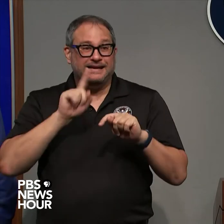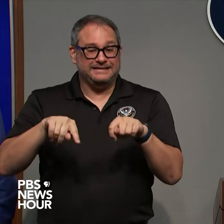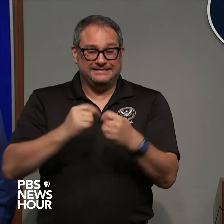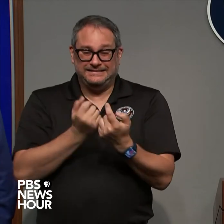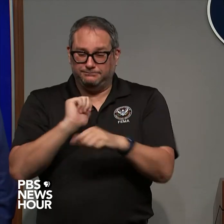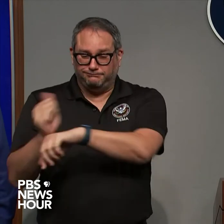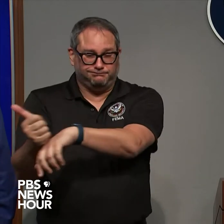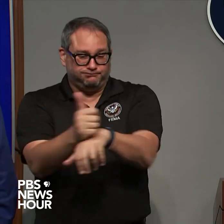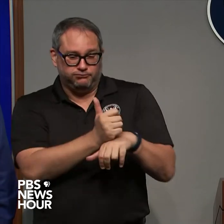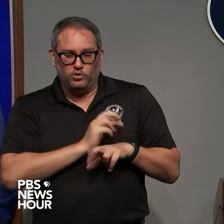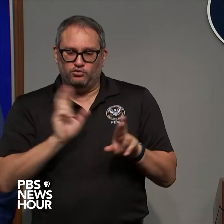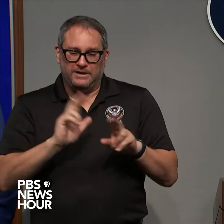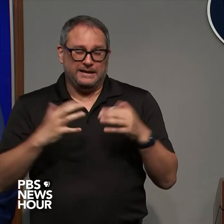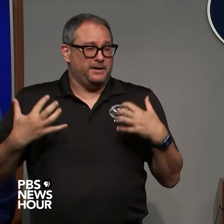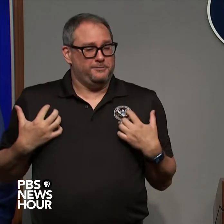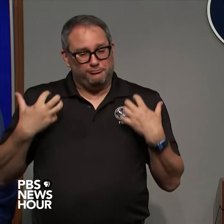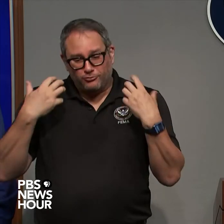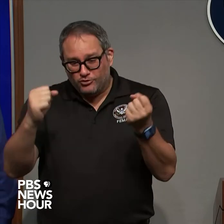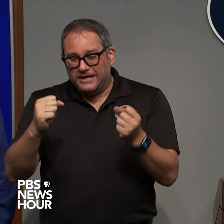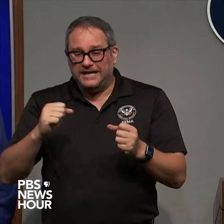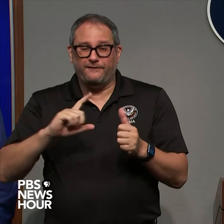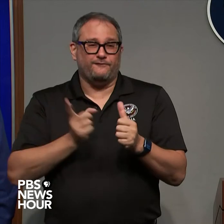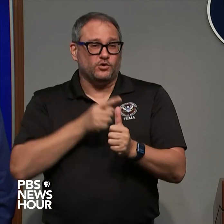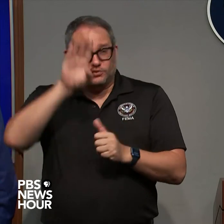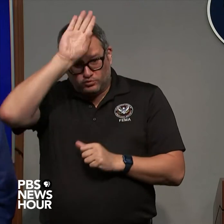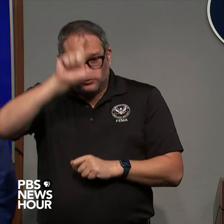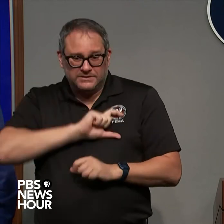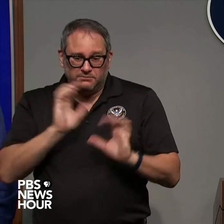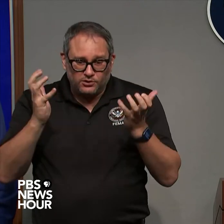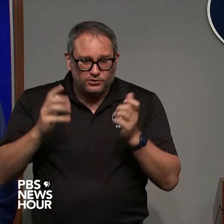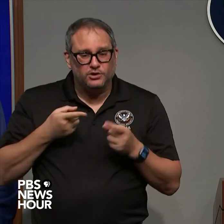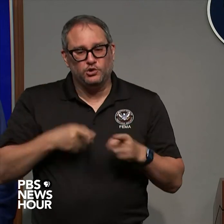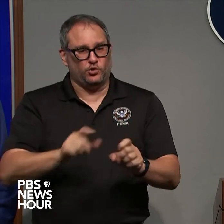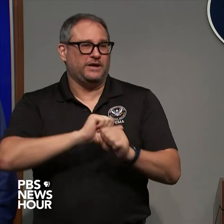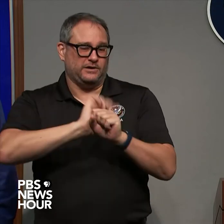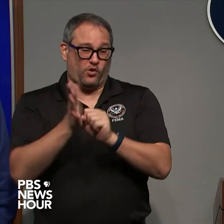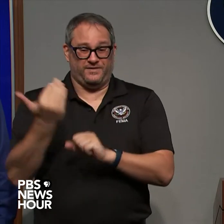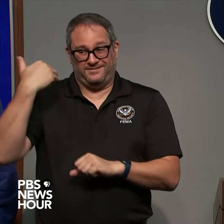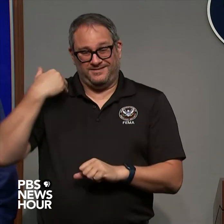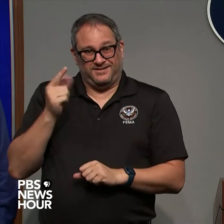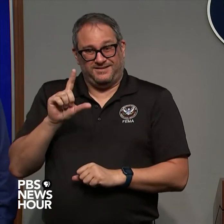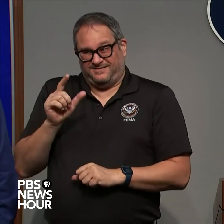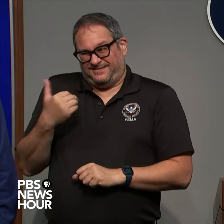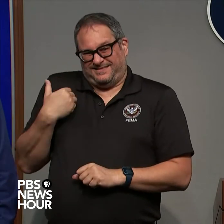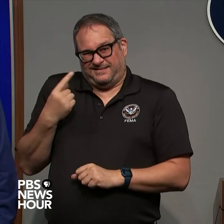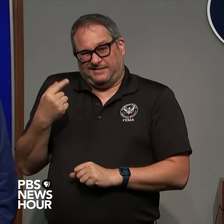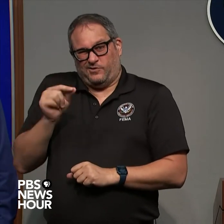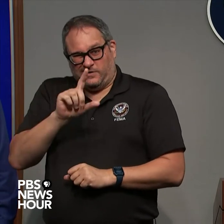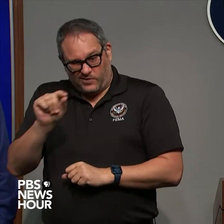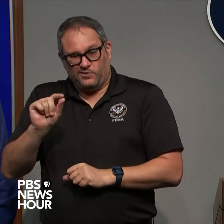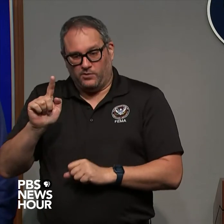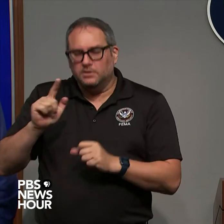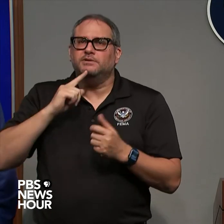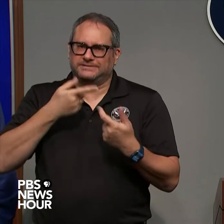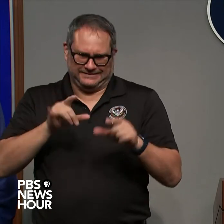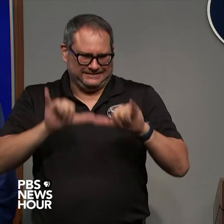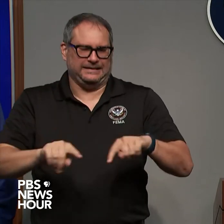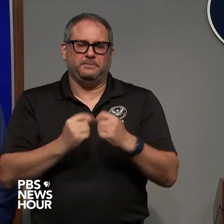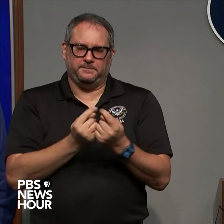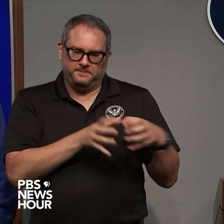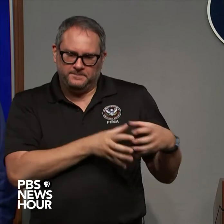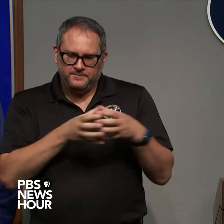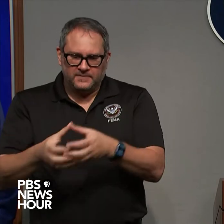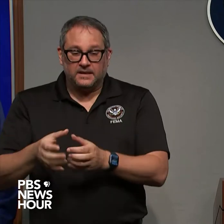responders that we use to help communities during COVID-19 we are also tracking medical needs across Florida's